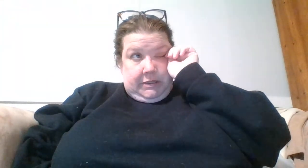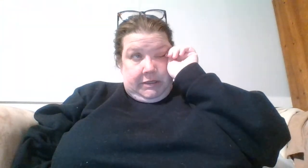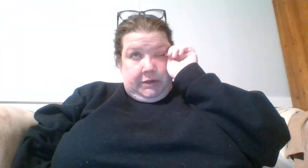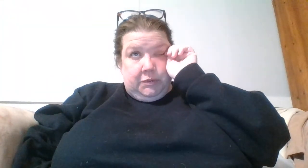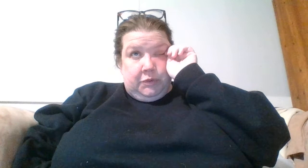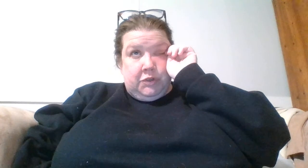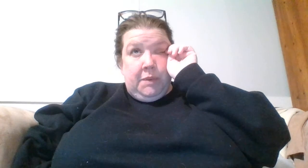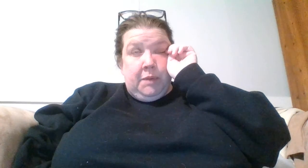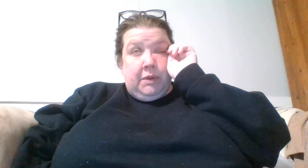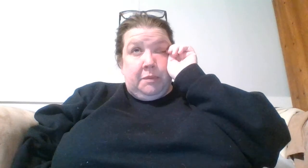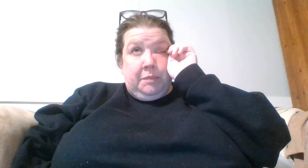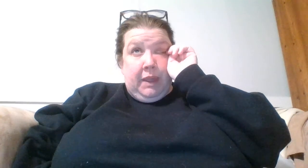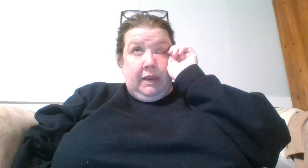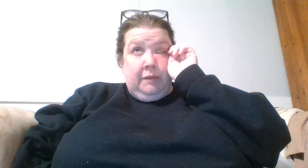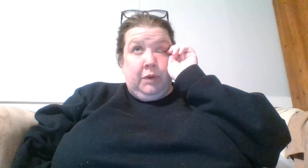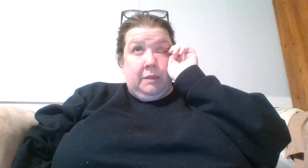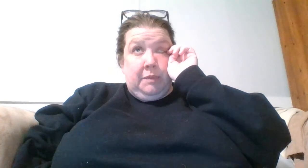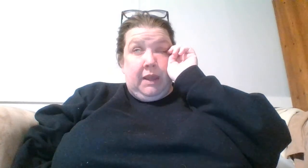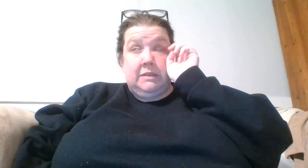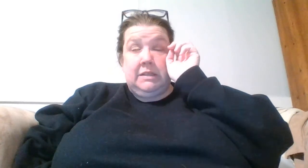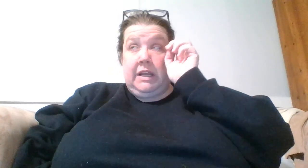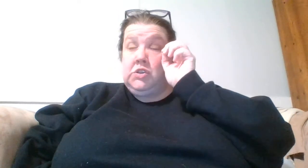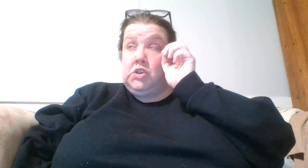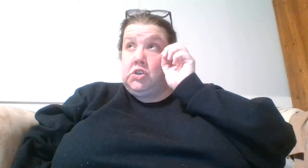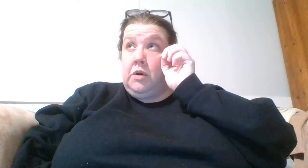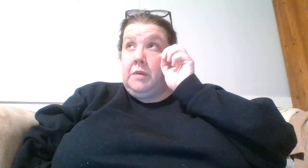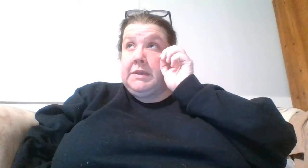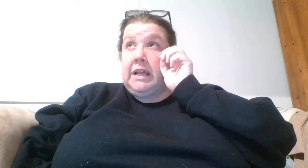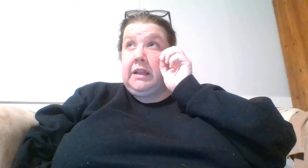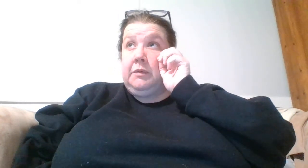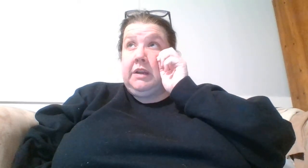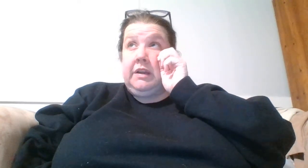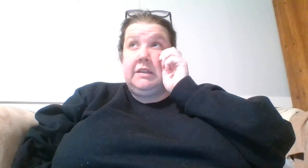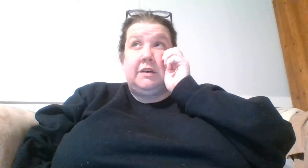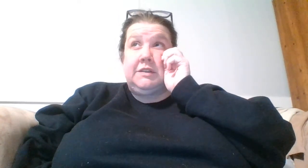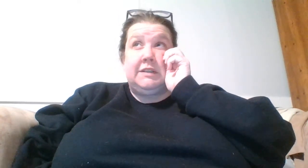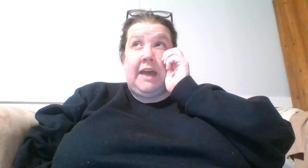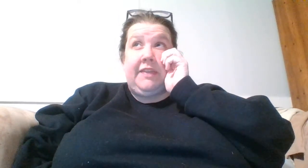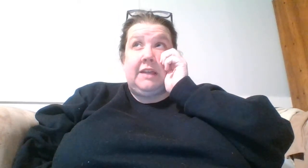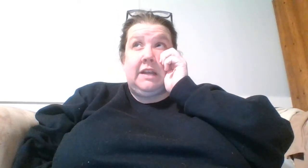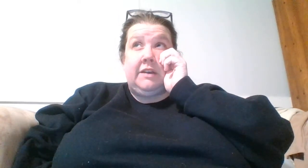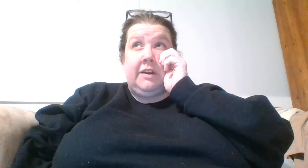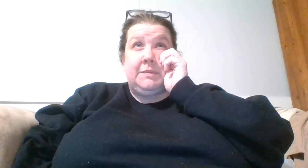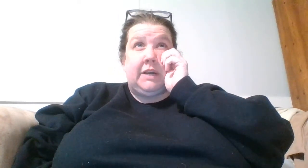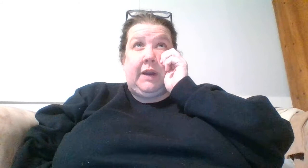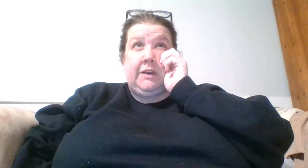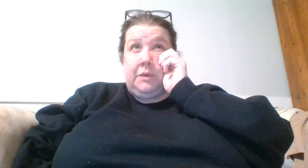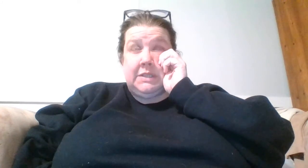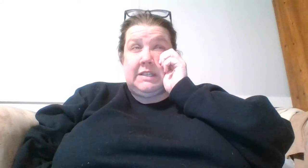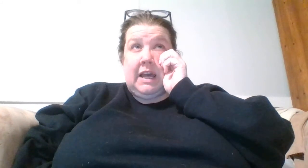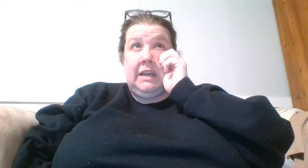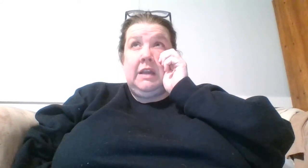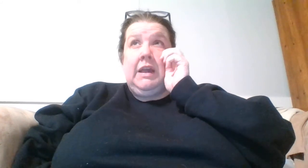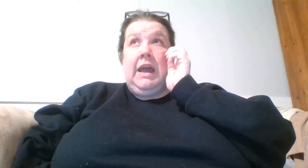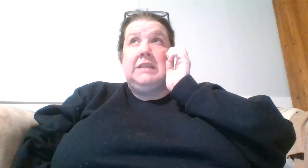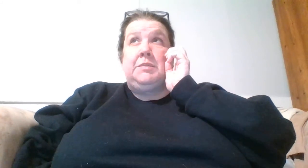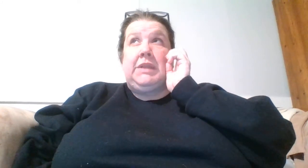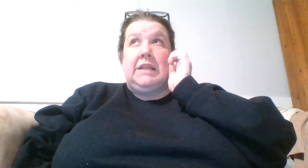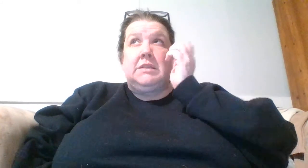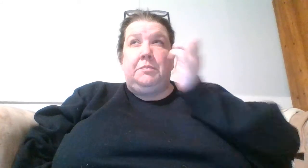he goes, well, show me what the pain, where the pain is. And I show him exactly what it is because he's, yeah, that's not your hip cycle. I know it's not. I said, but that's the